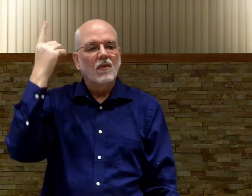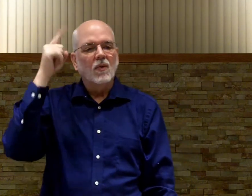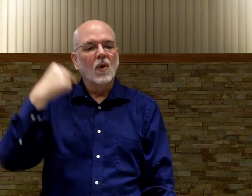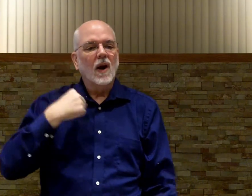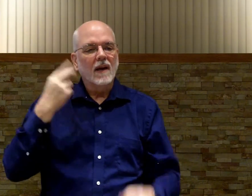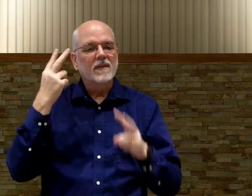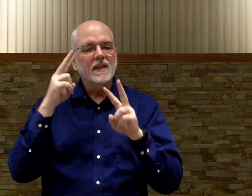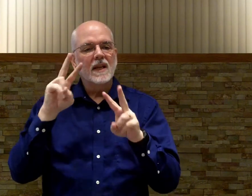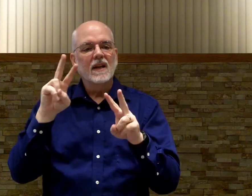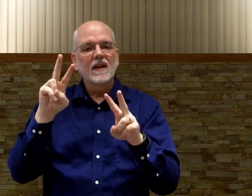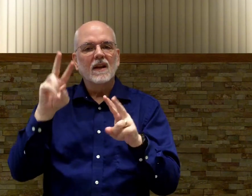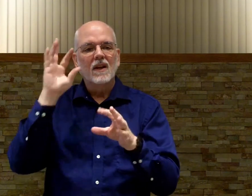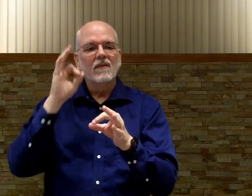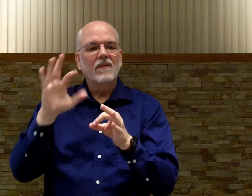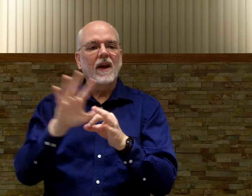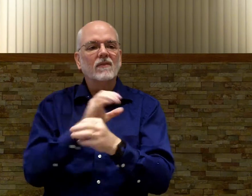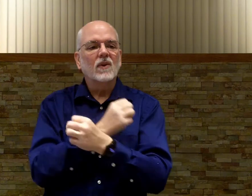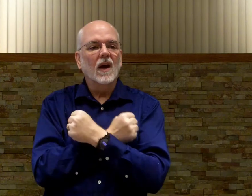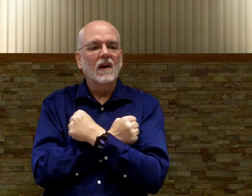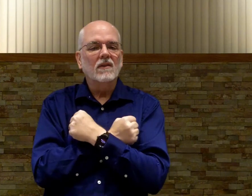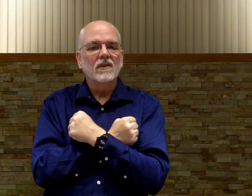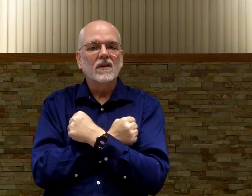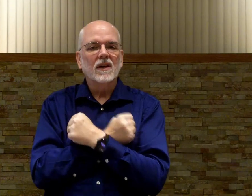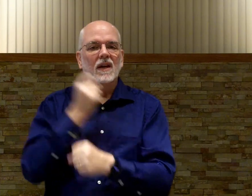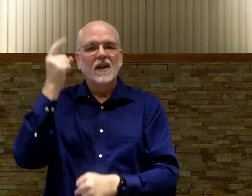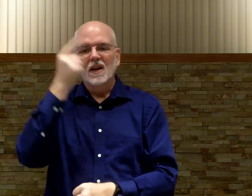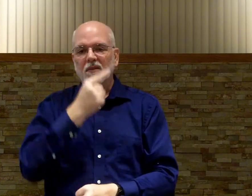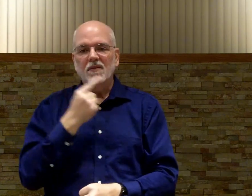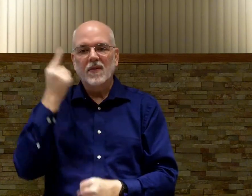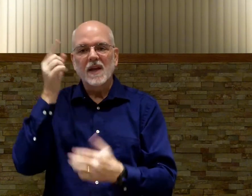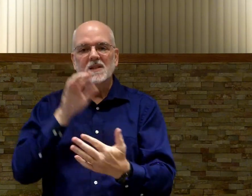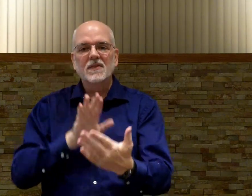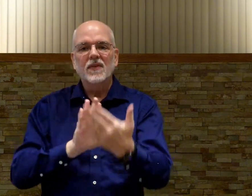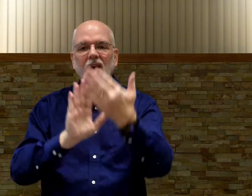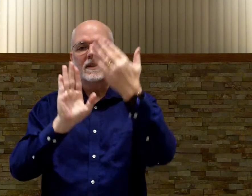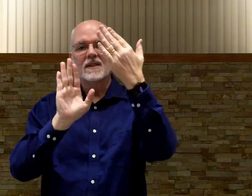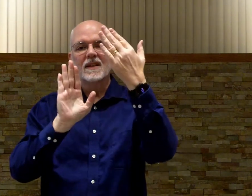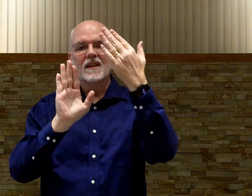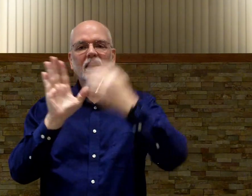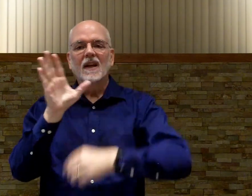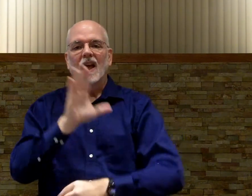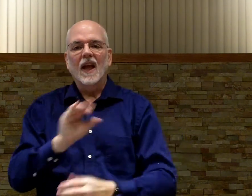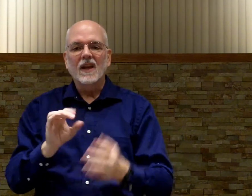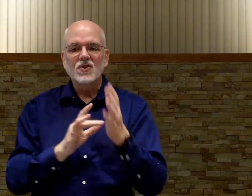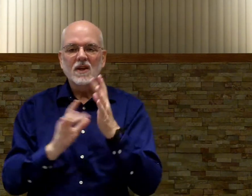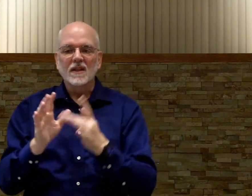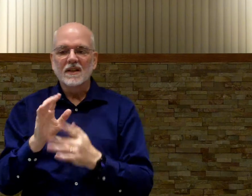for i've seen faithful love face to face and jesus